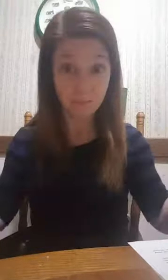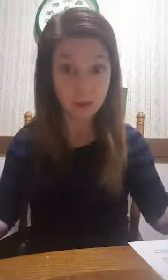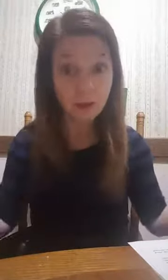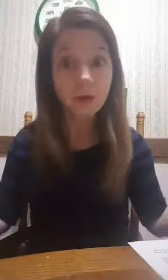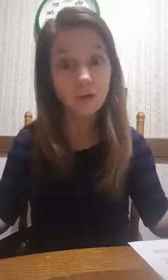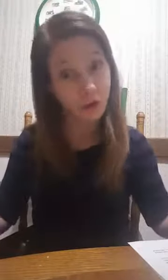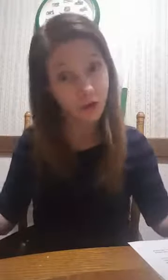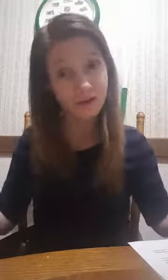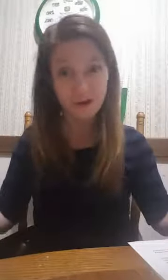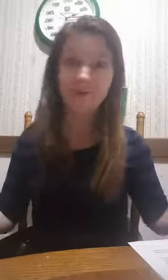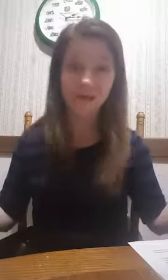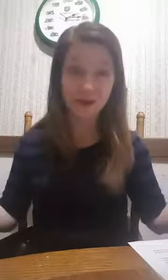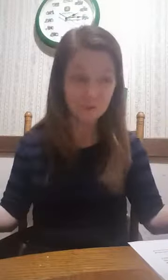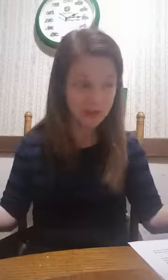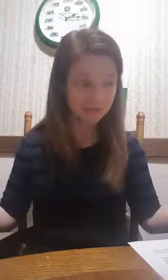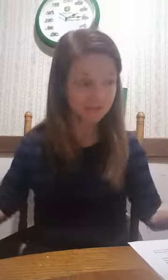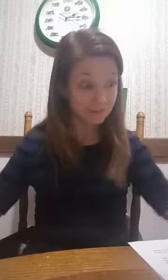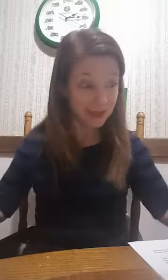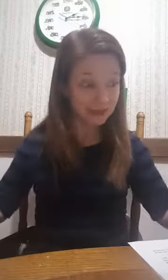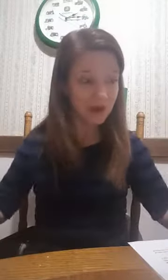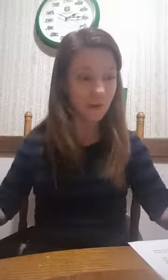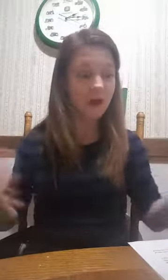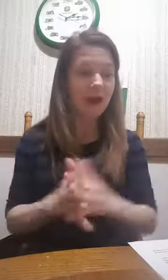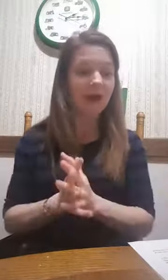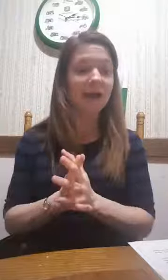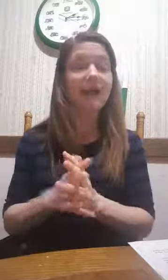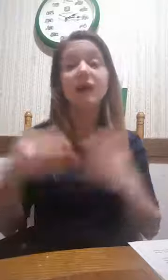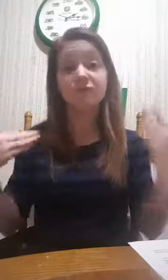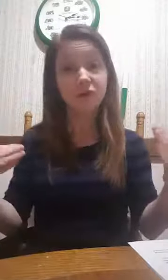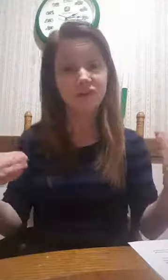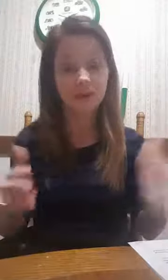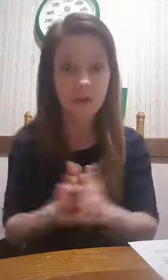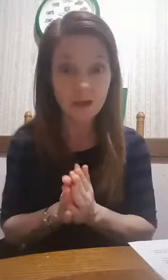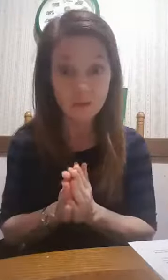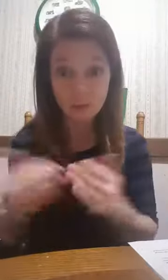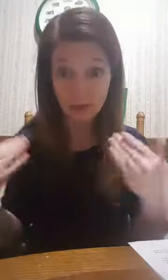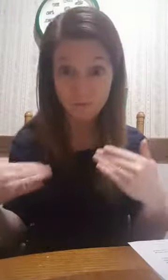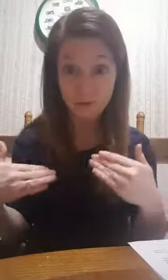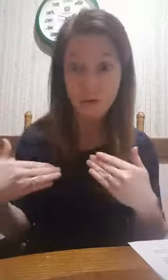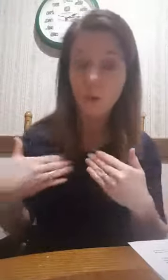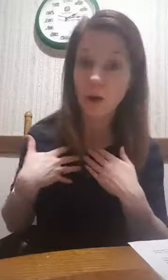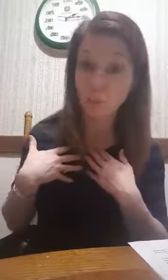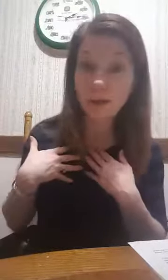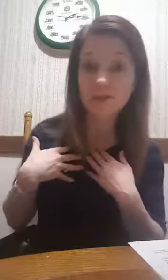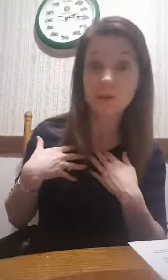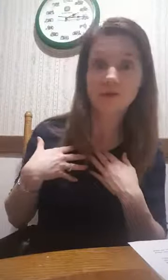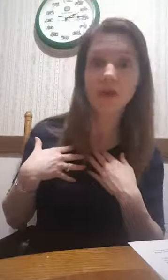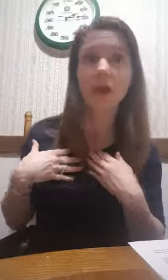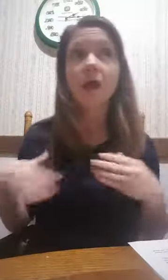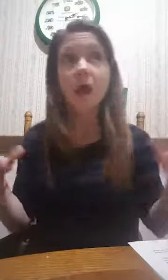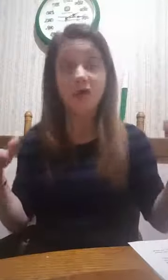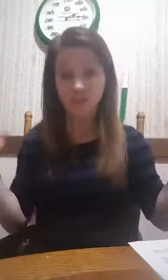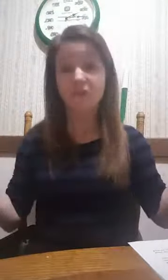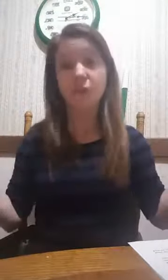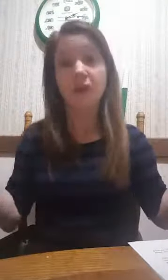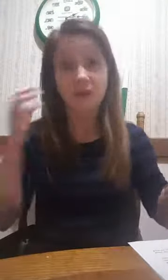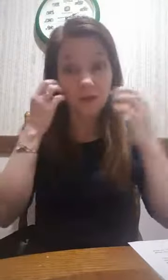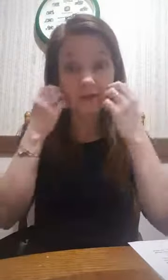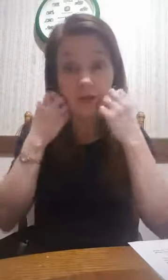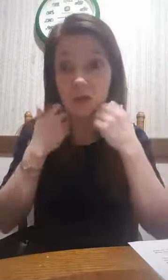be called our second wind. So, now you know. All right? Unfortunately, if you live where we live in Michigan, shift work is a huge thing